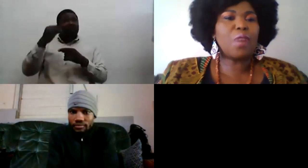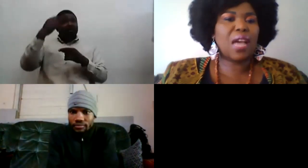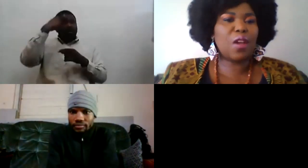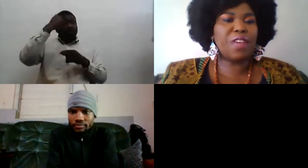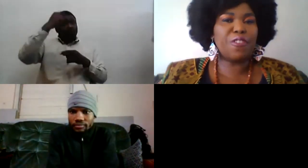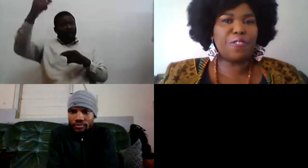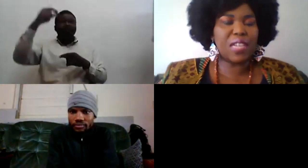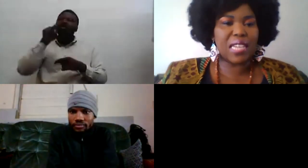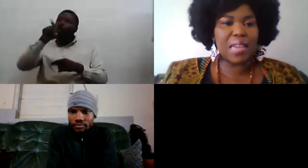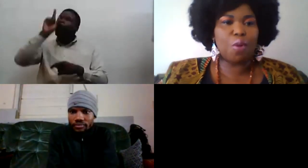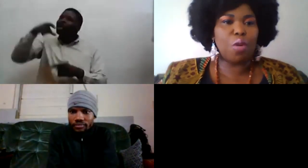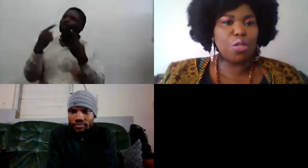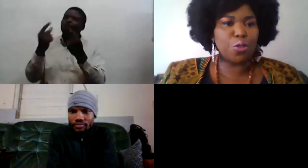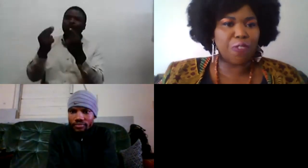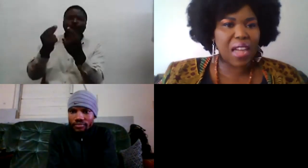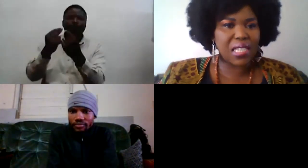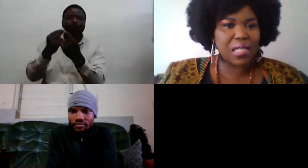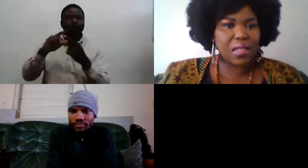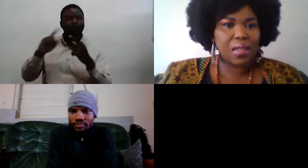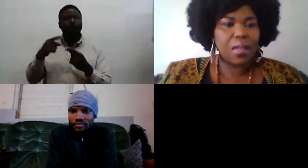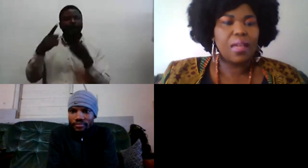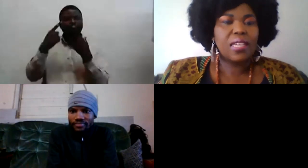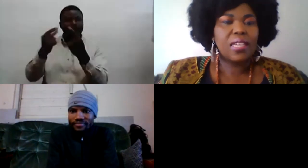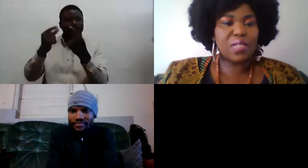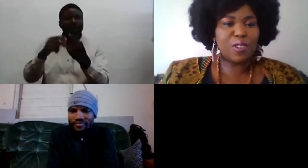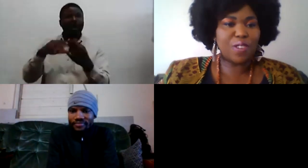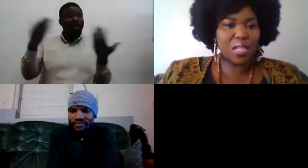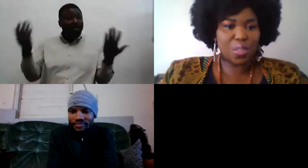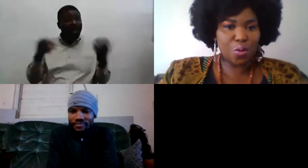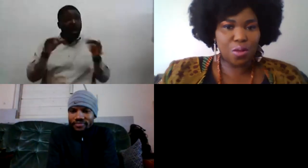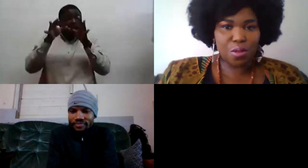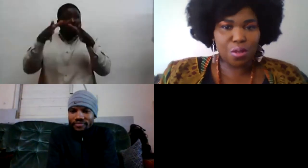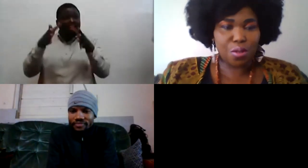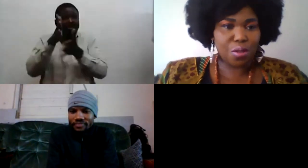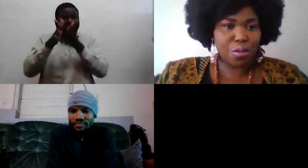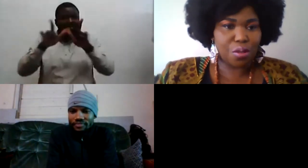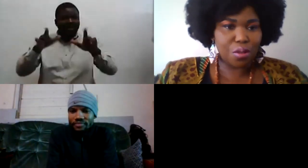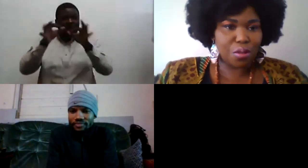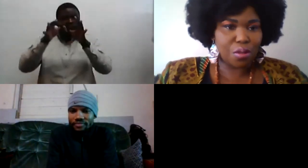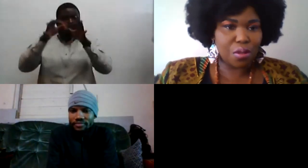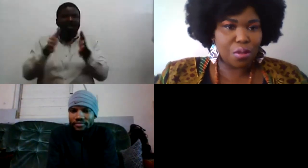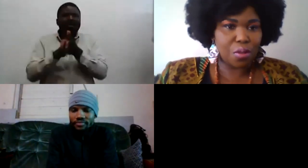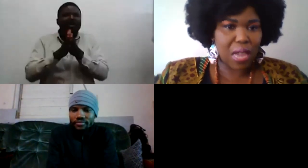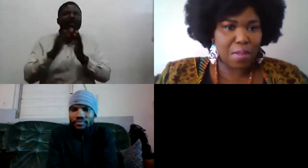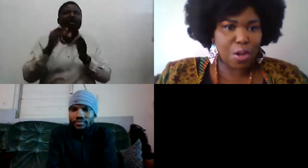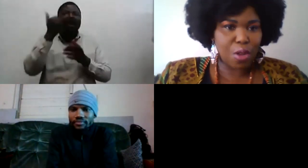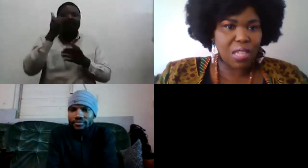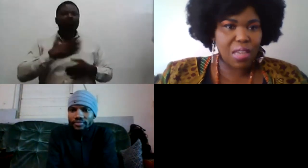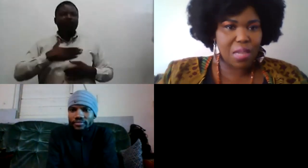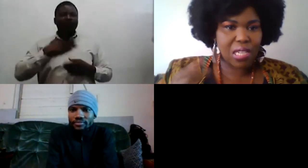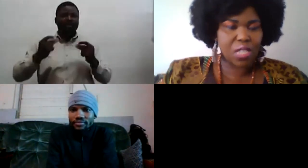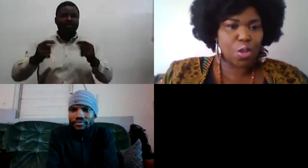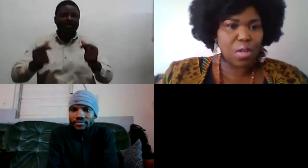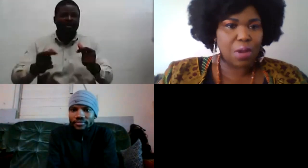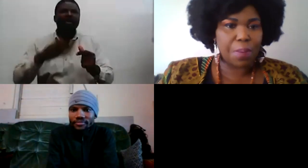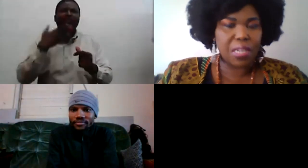if you feel that i'm going too fast just feel free to to to to to let me know that